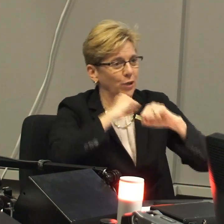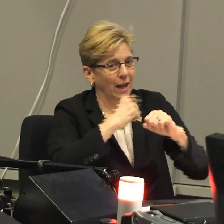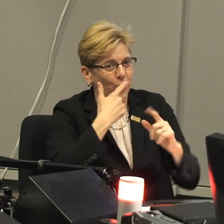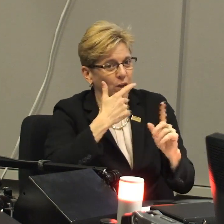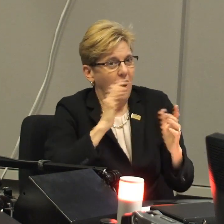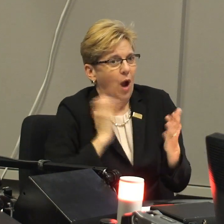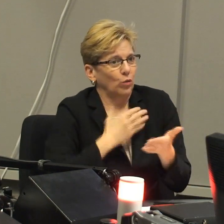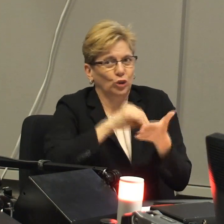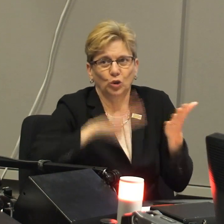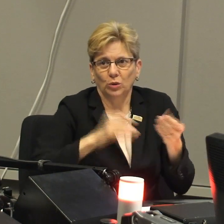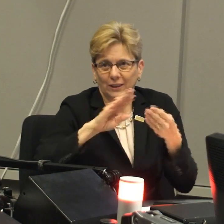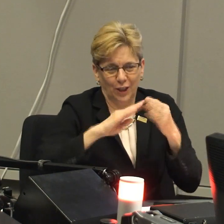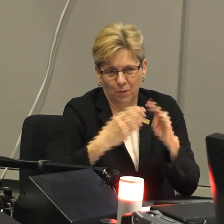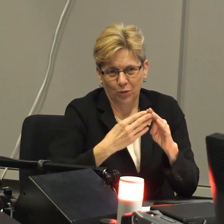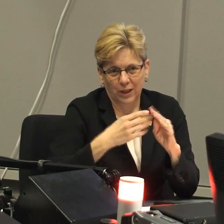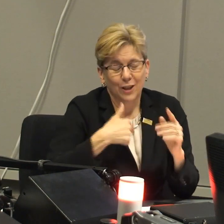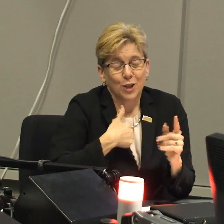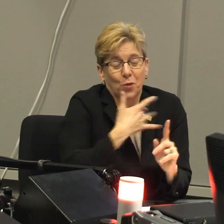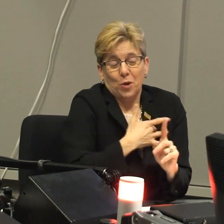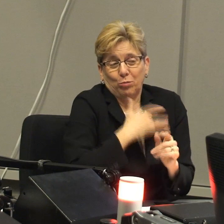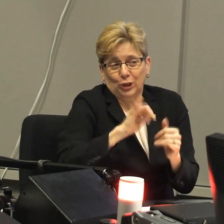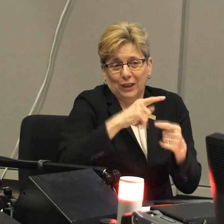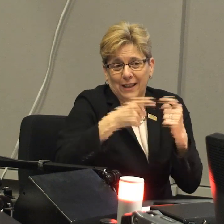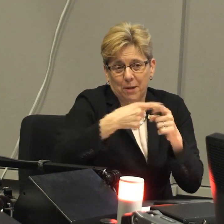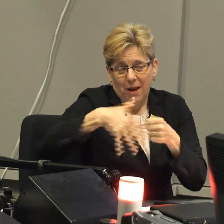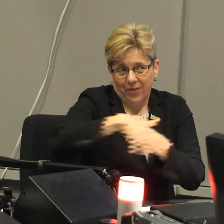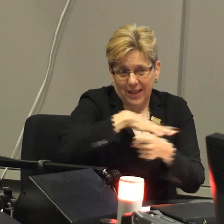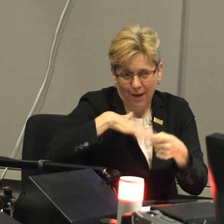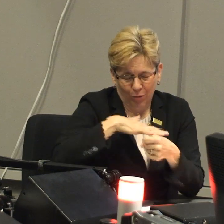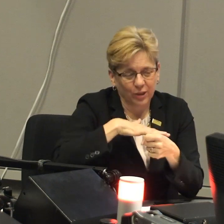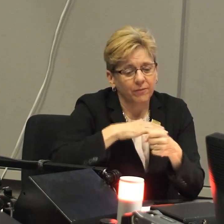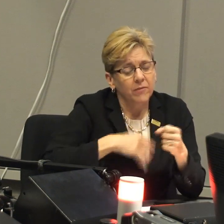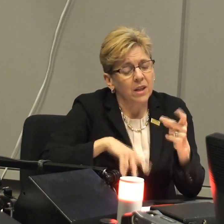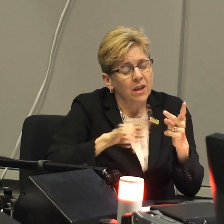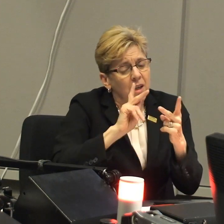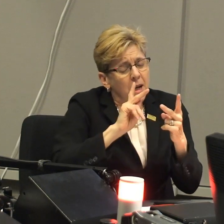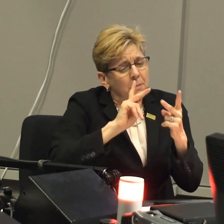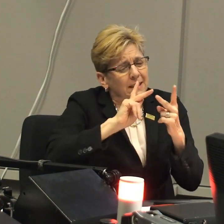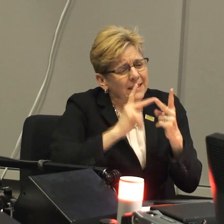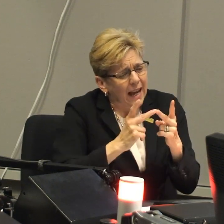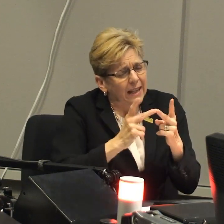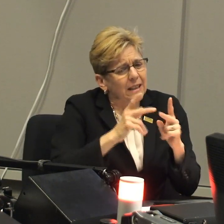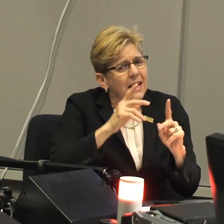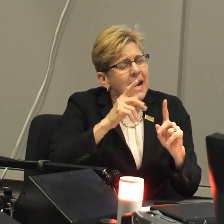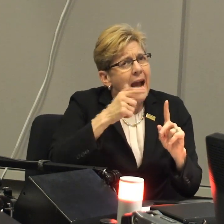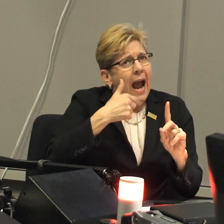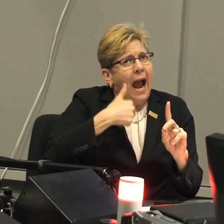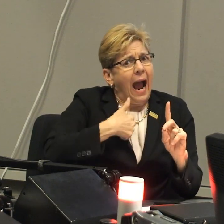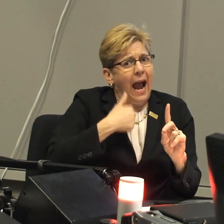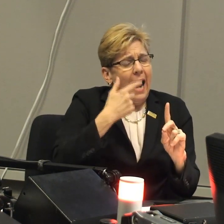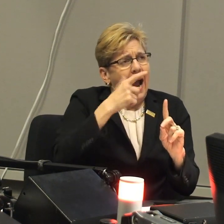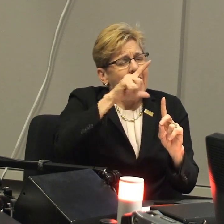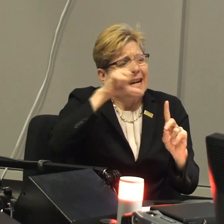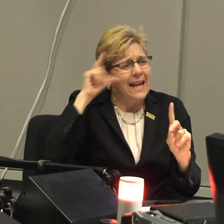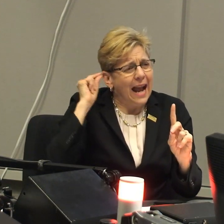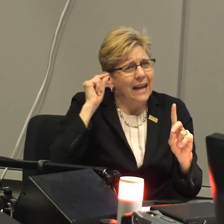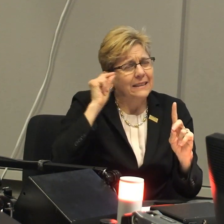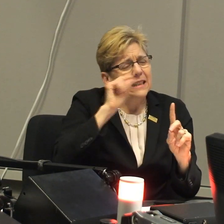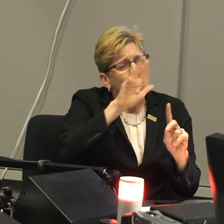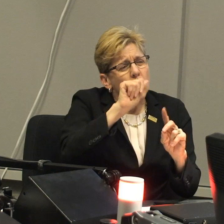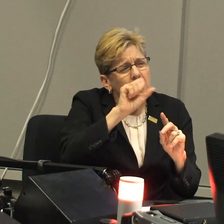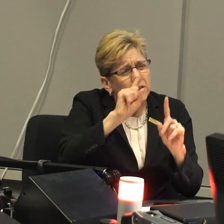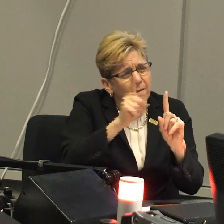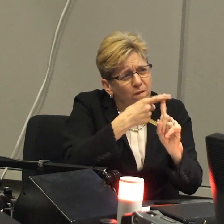who we are as neighbors and really them protecting our students and our community. So, we've always appreciated that from the neighboring community.